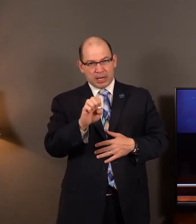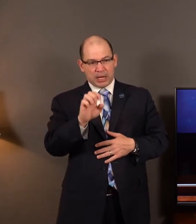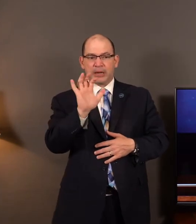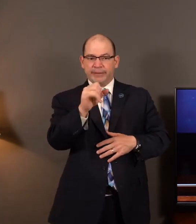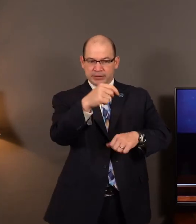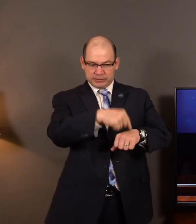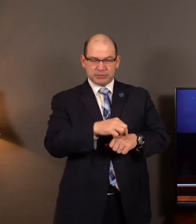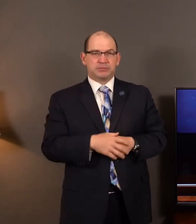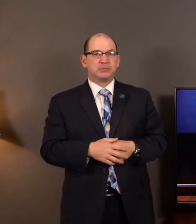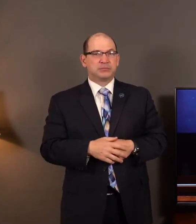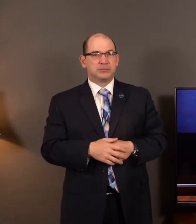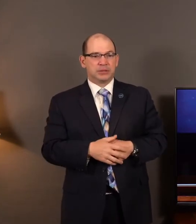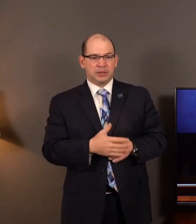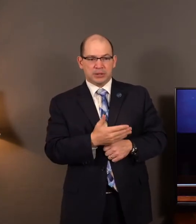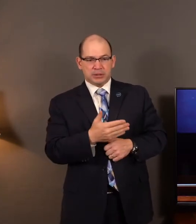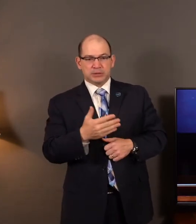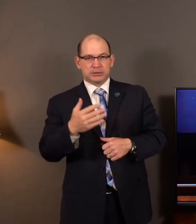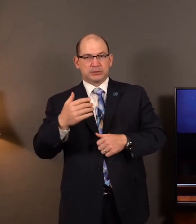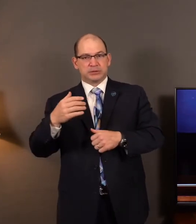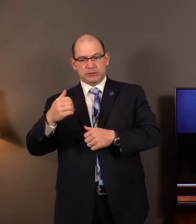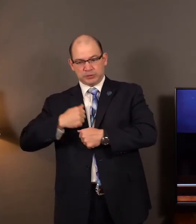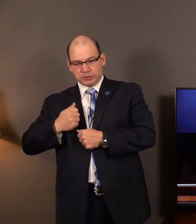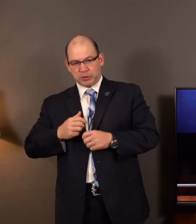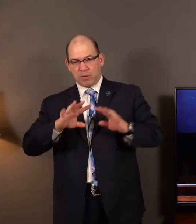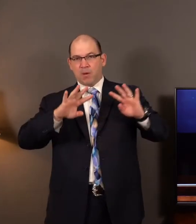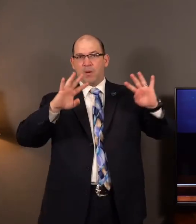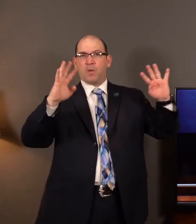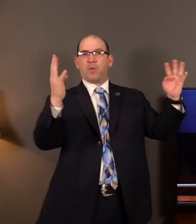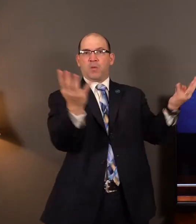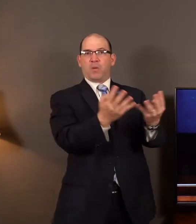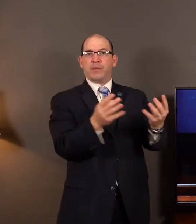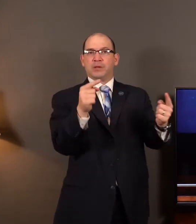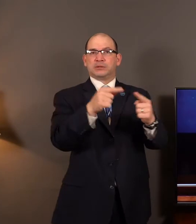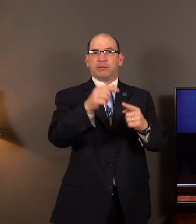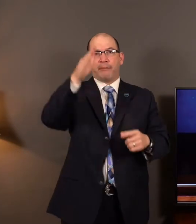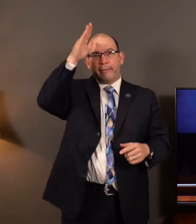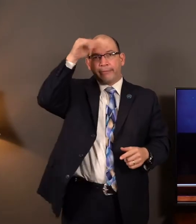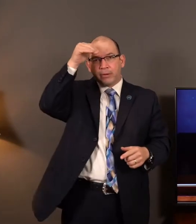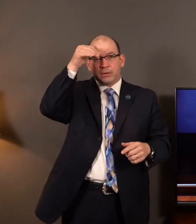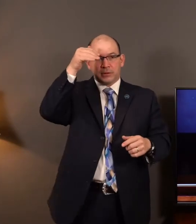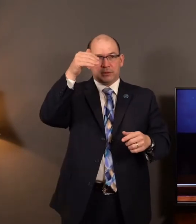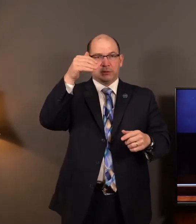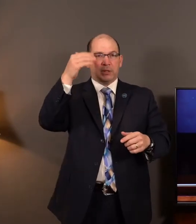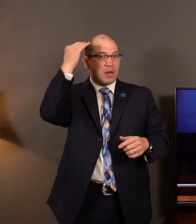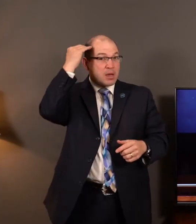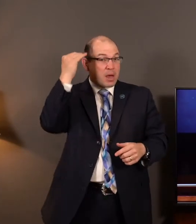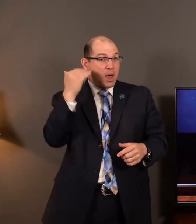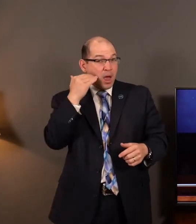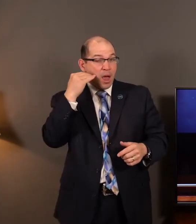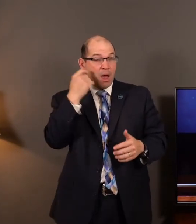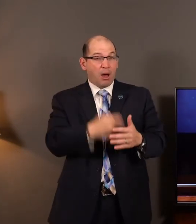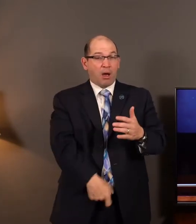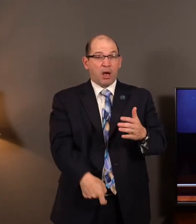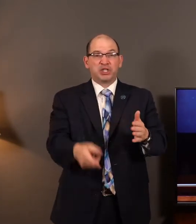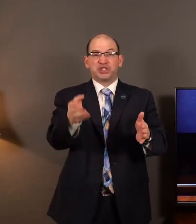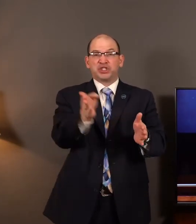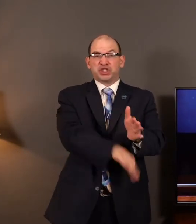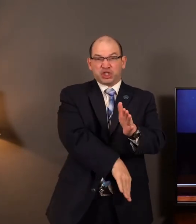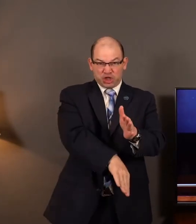And behold, they besieged it until an ass's head was sold for fourscore pieces of silver and the fourth part of a cab of